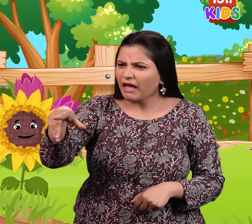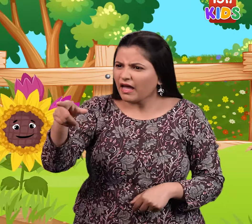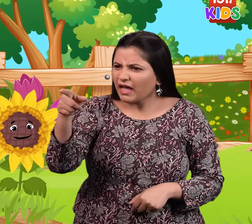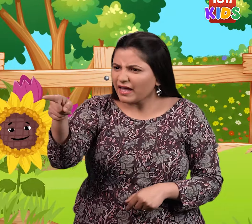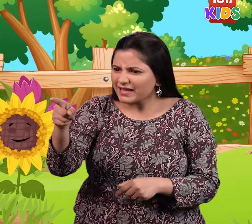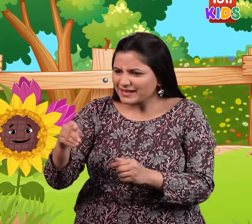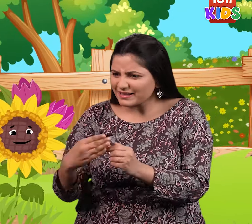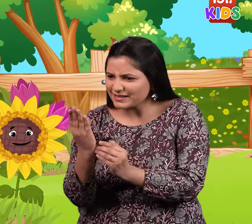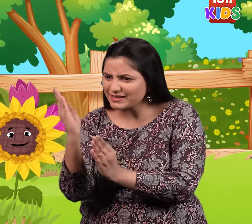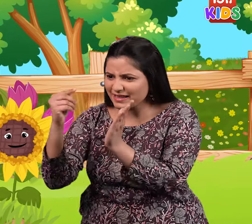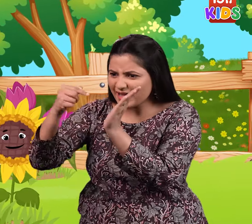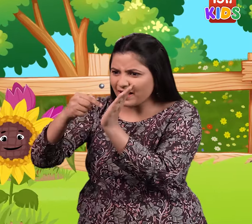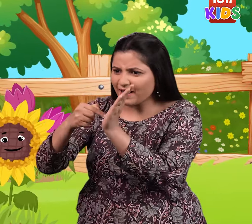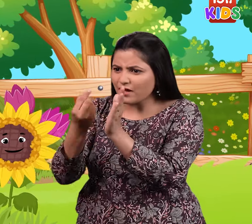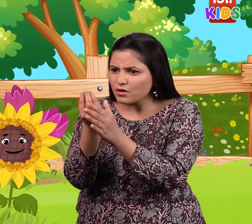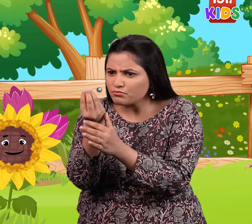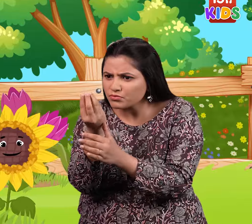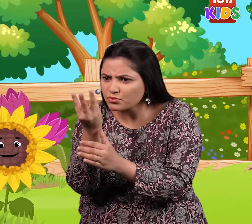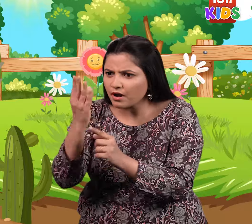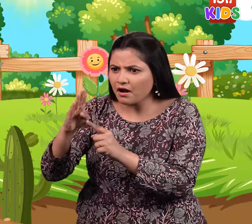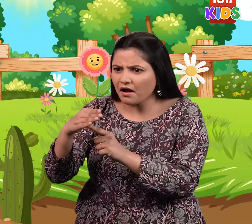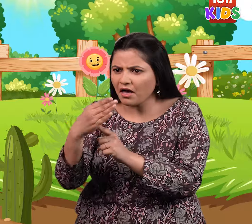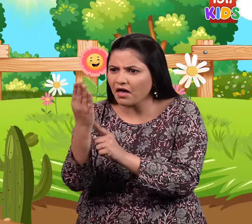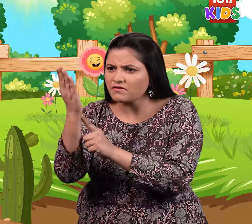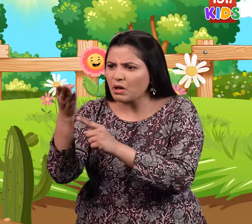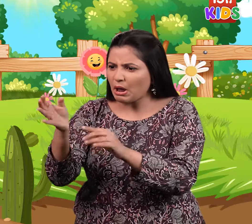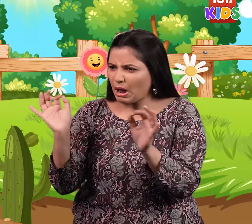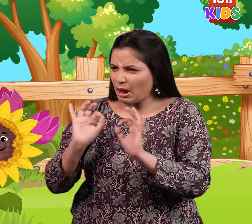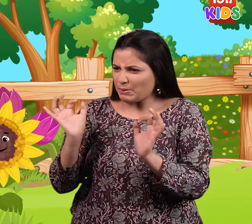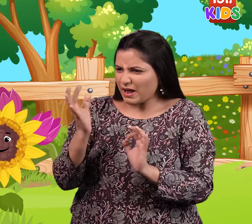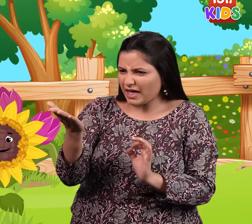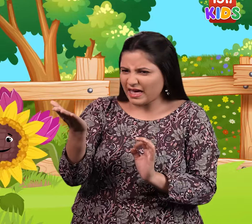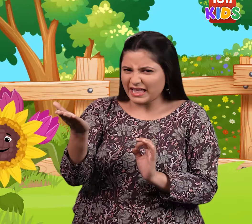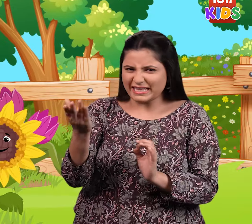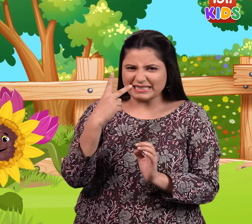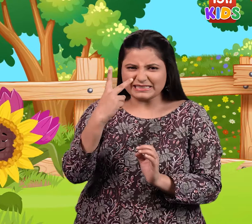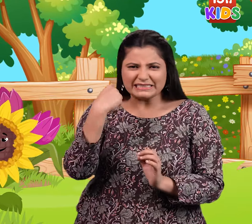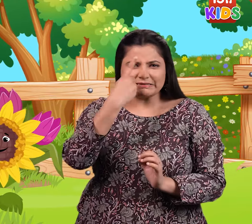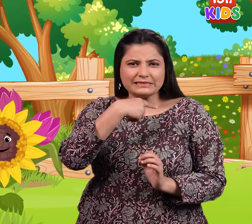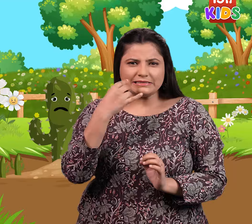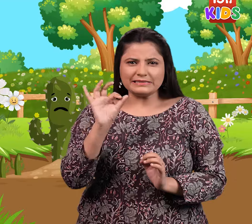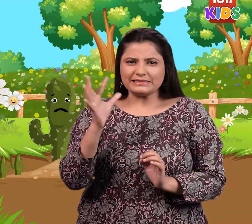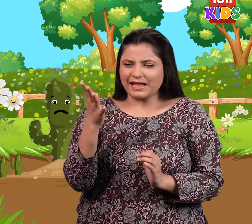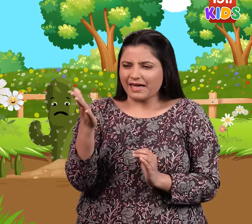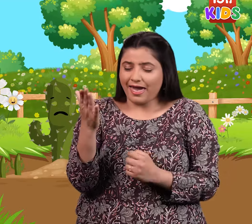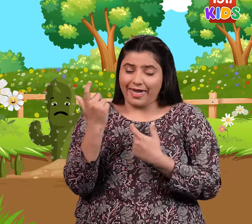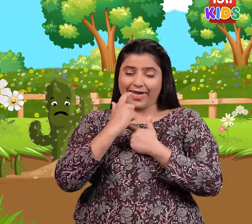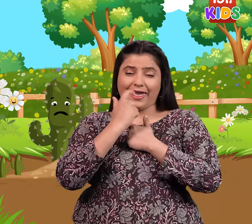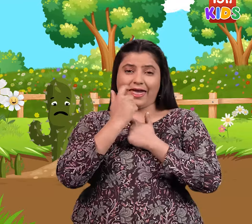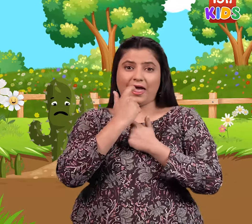cactus, you do not have any flowers or leaves. You are so ugly! The sunflower